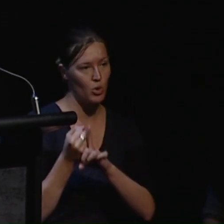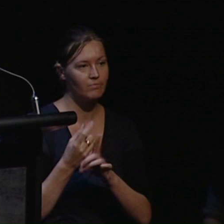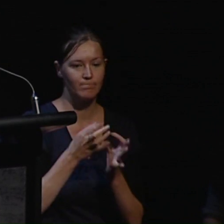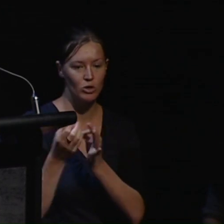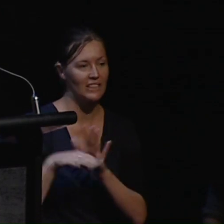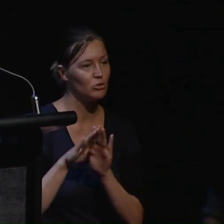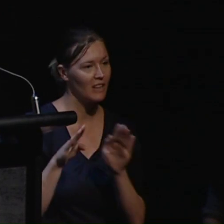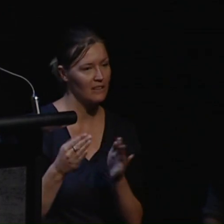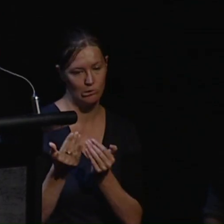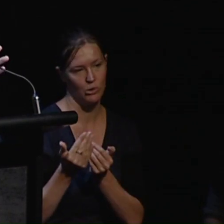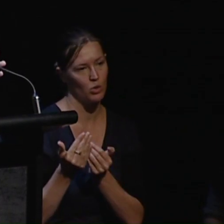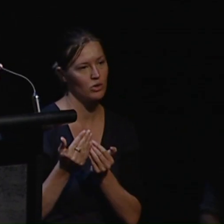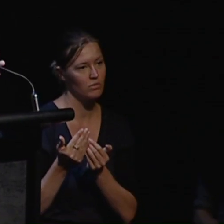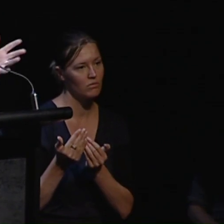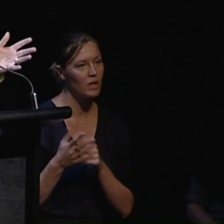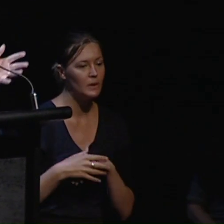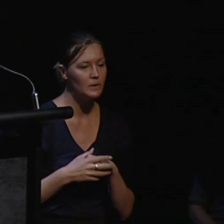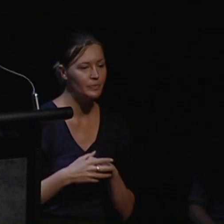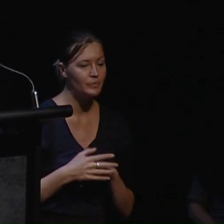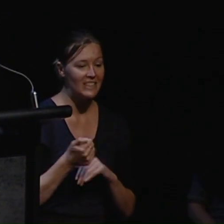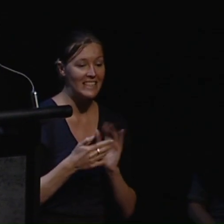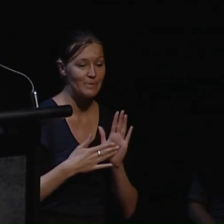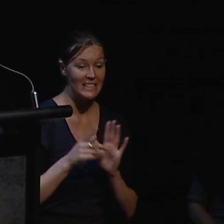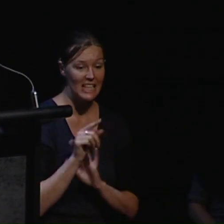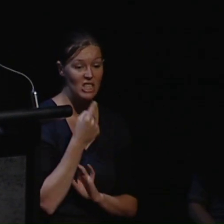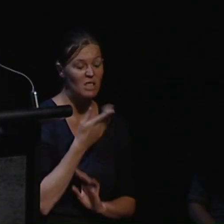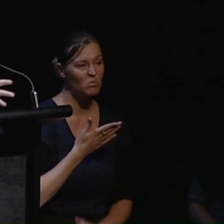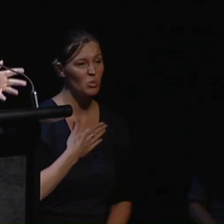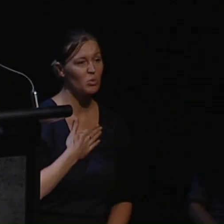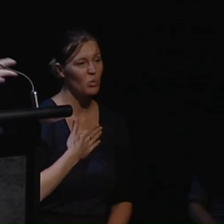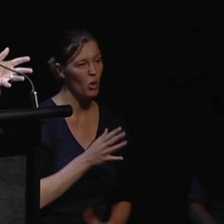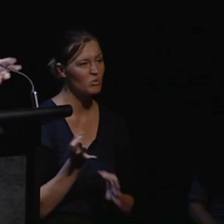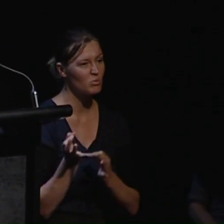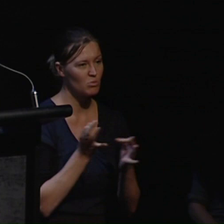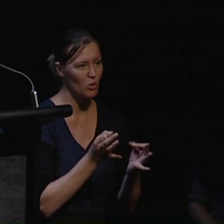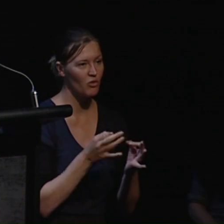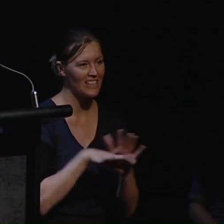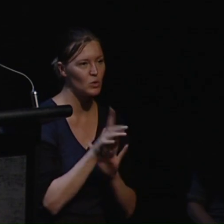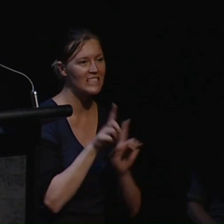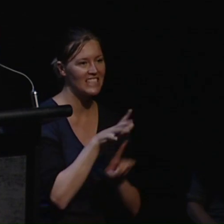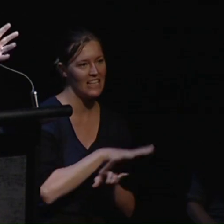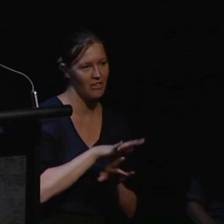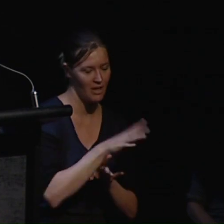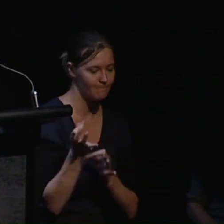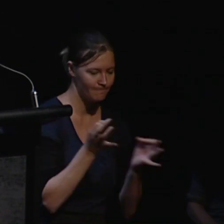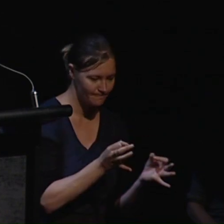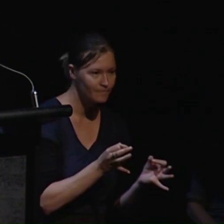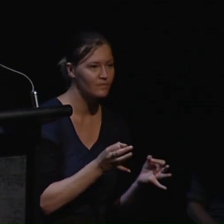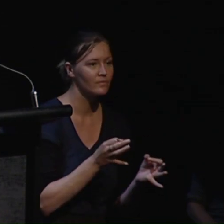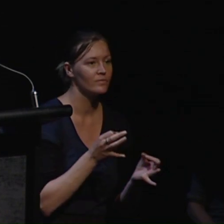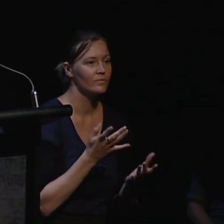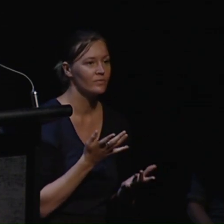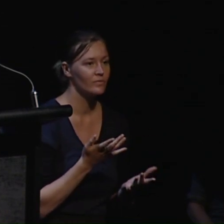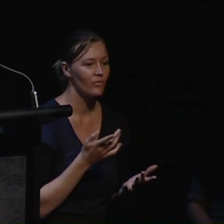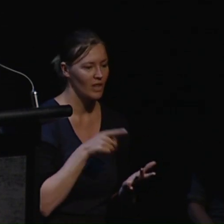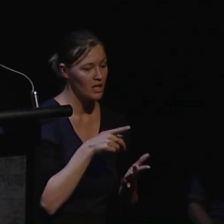in a nearby suburb. After six months she indicated again she would like to move closer into the city. Here she gained a taste